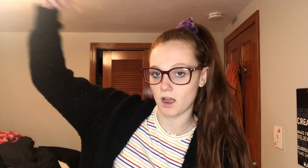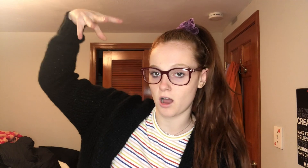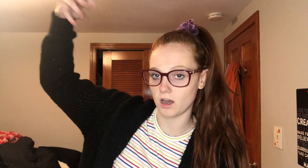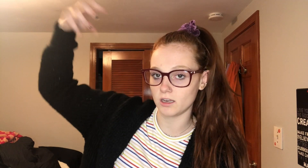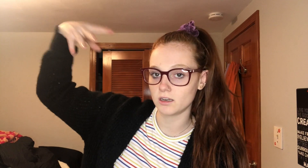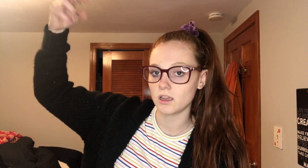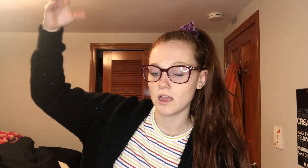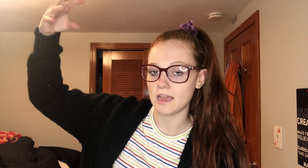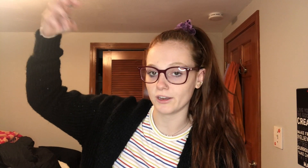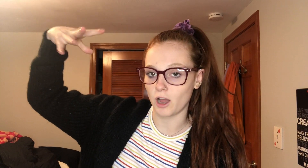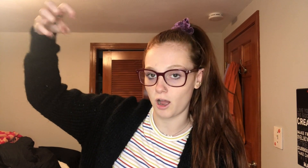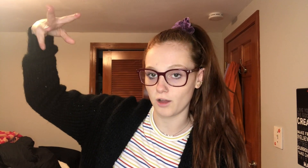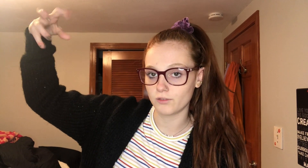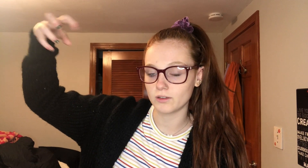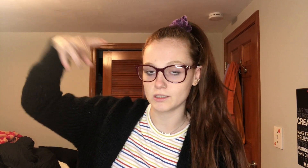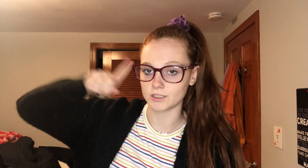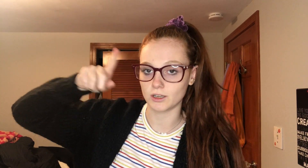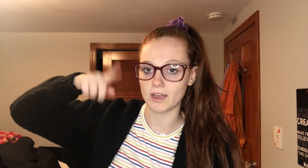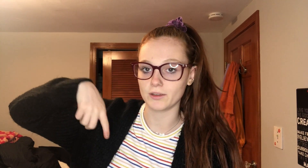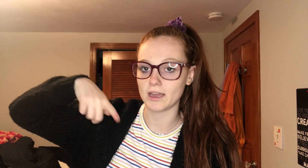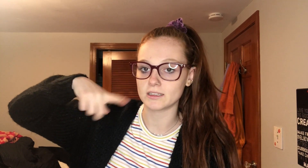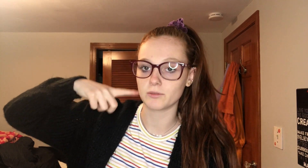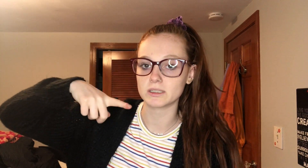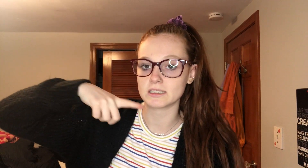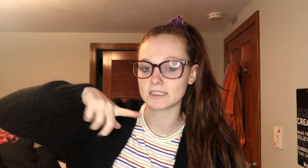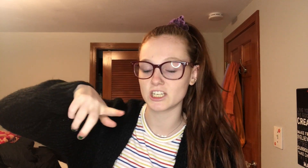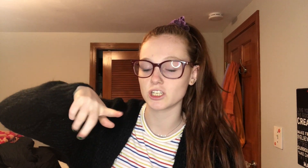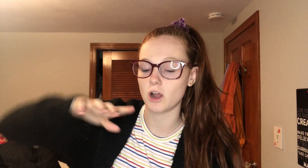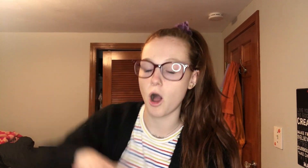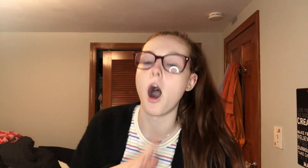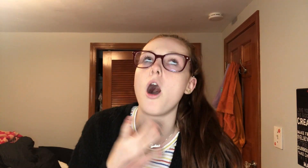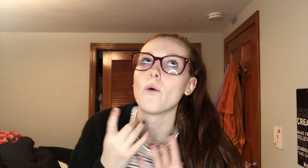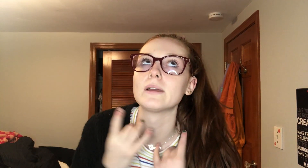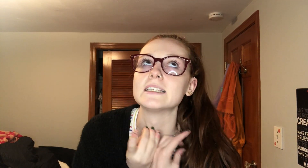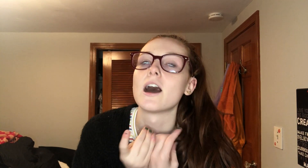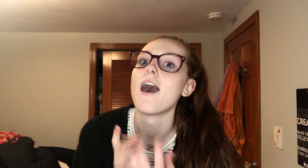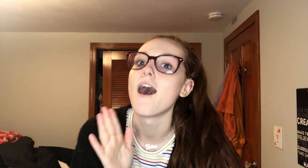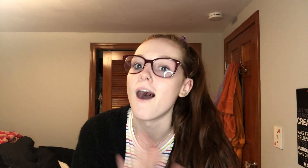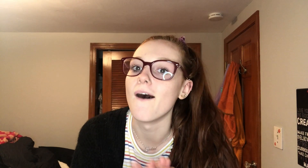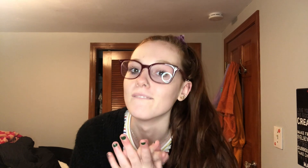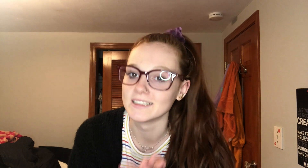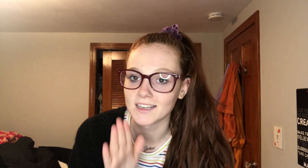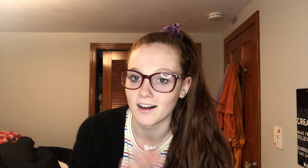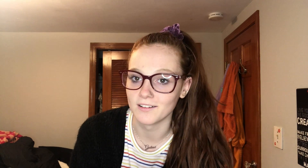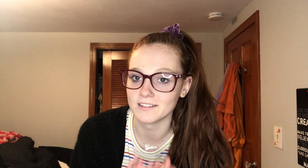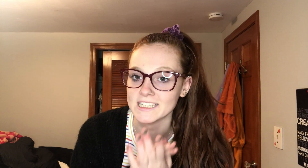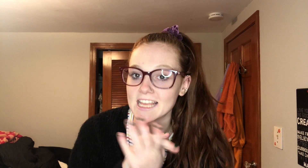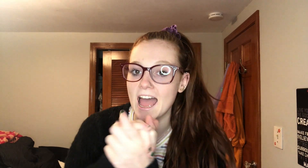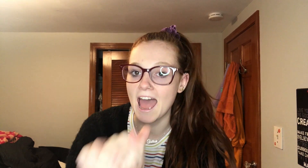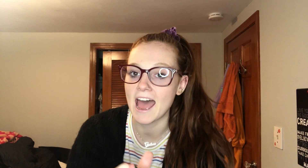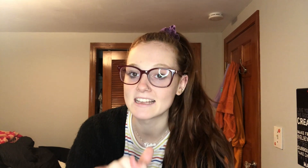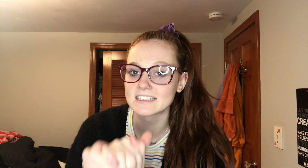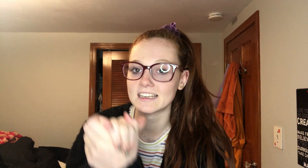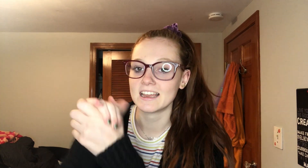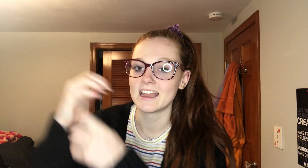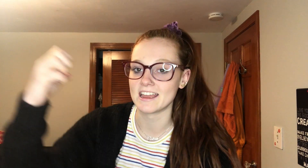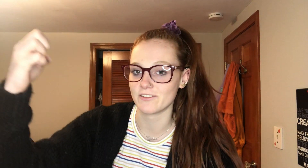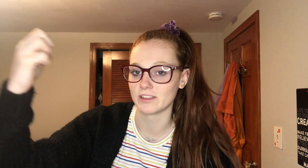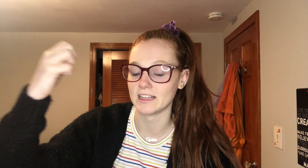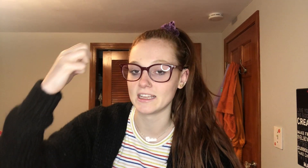on and off is also how you get a deaf person's attention always always always ask if the light